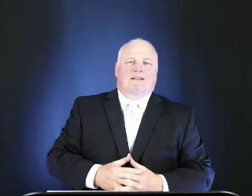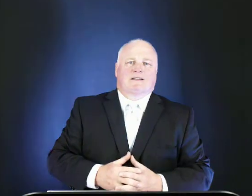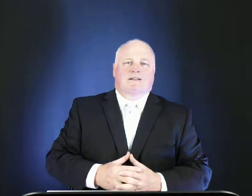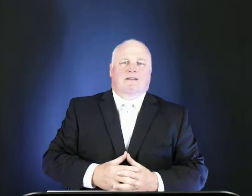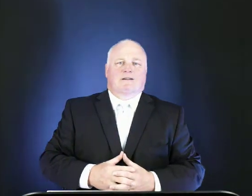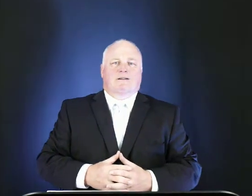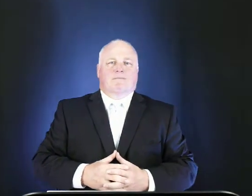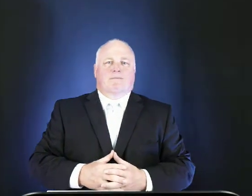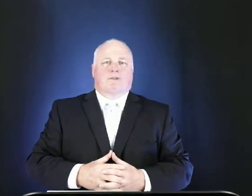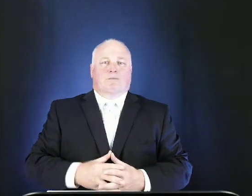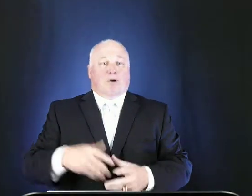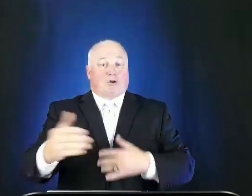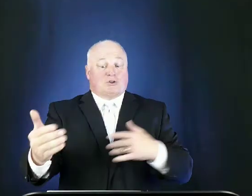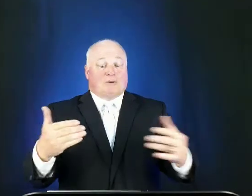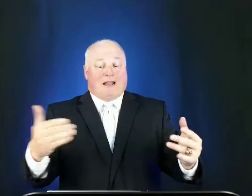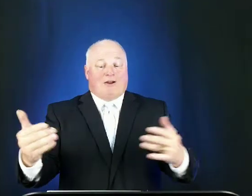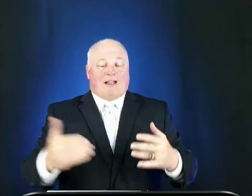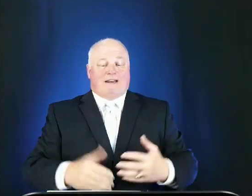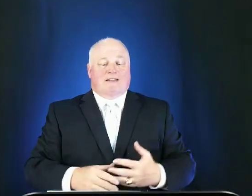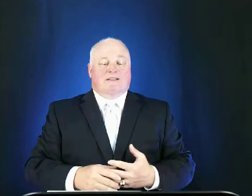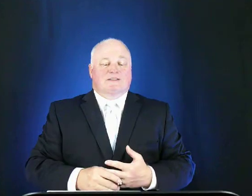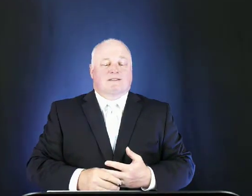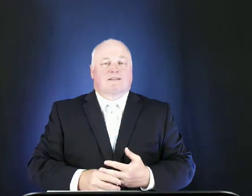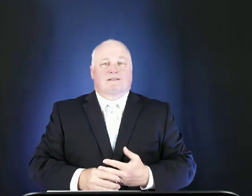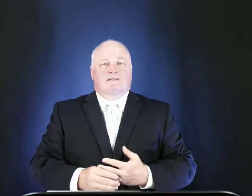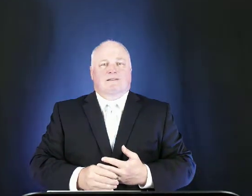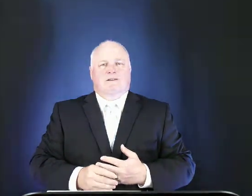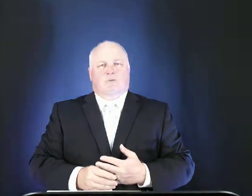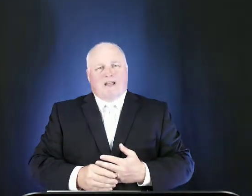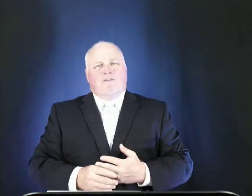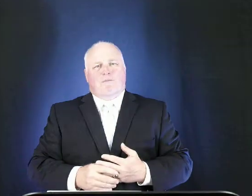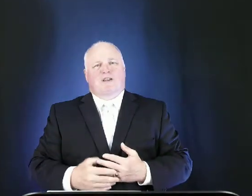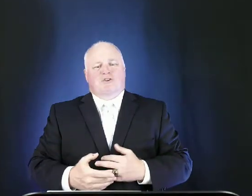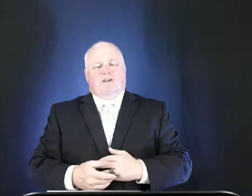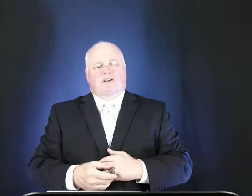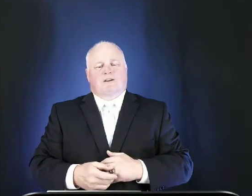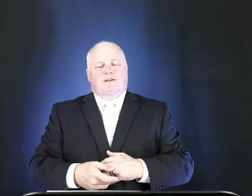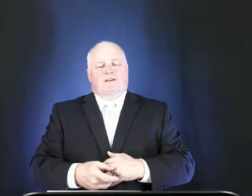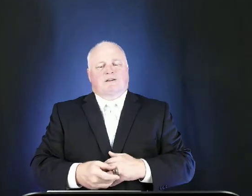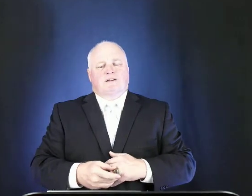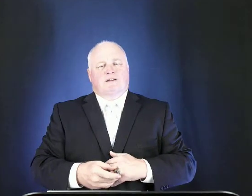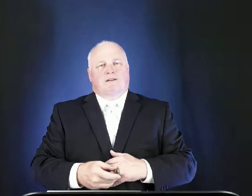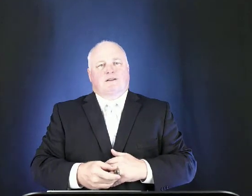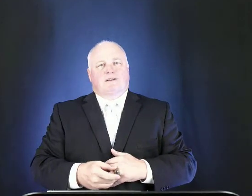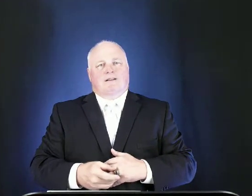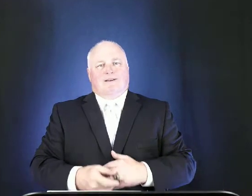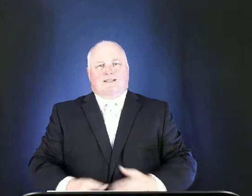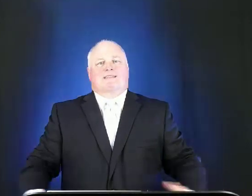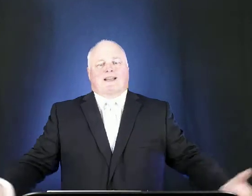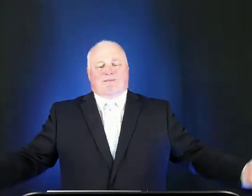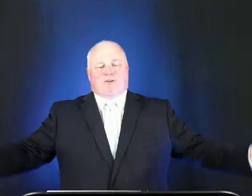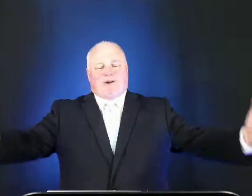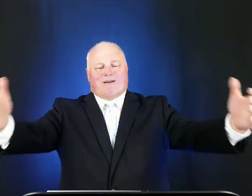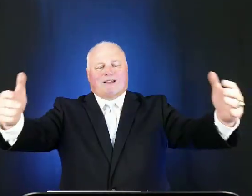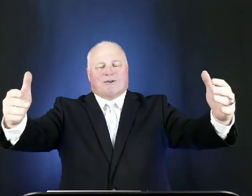because you and i are aliens we have a mission let's take them to our leader